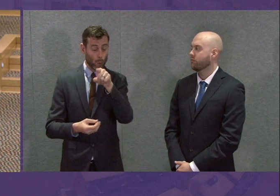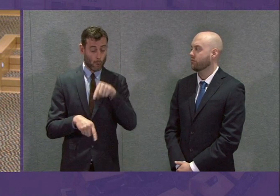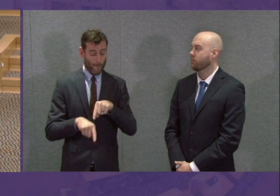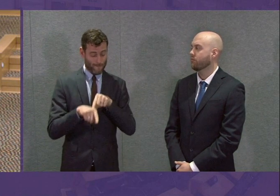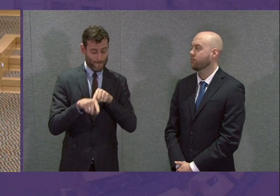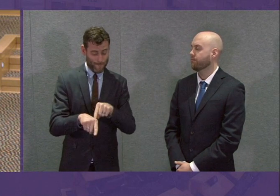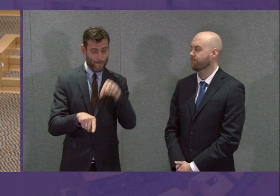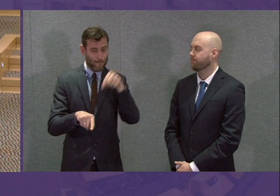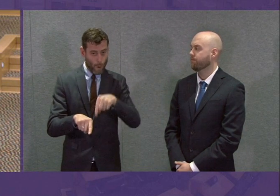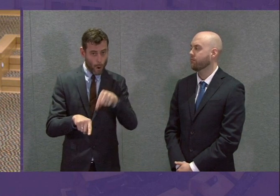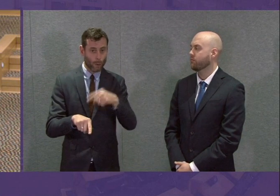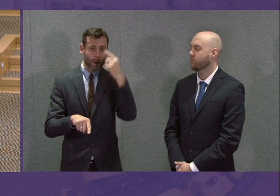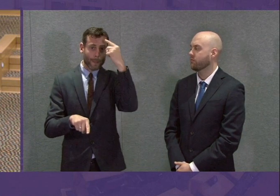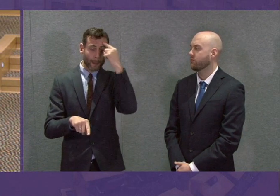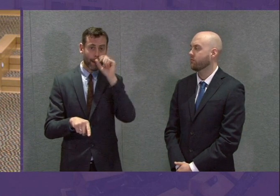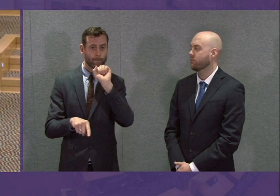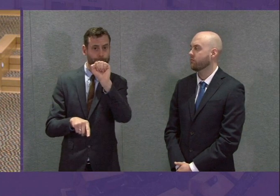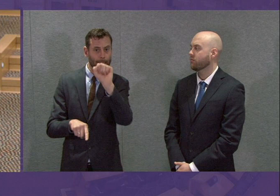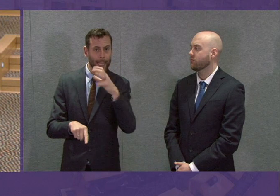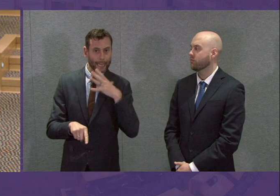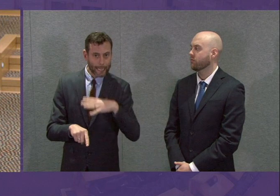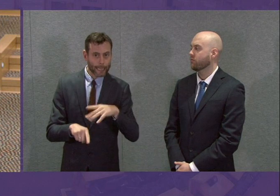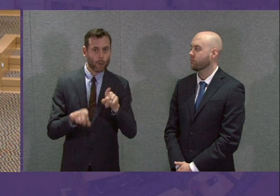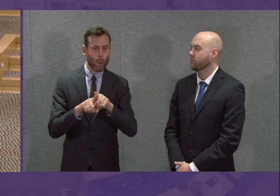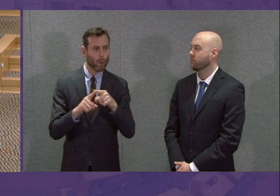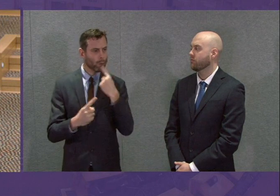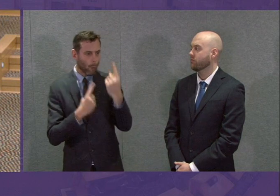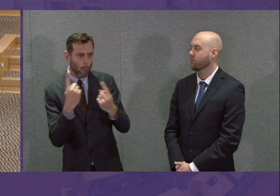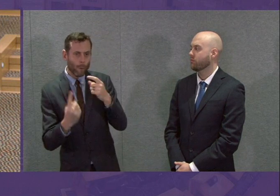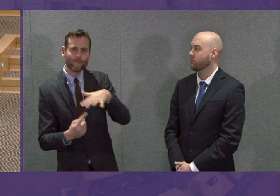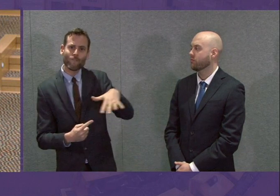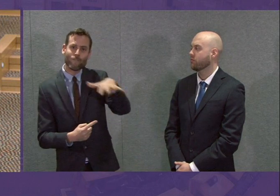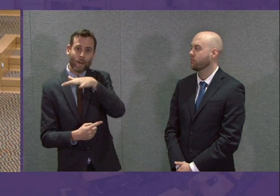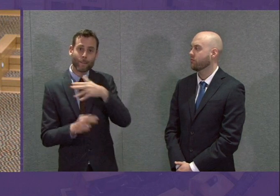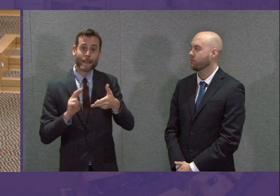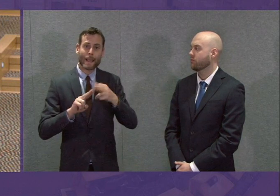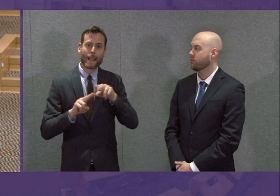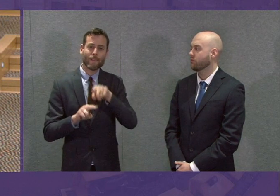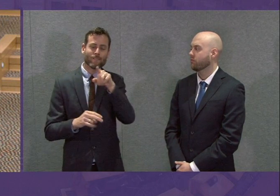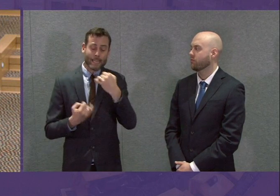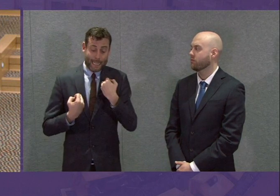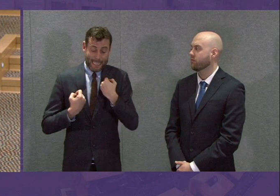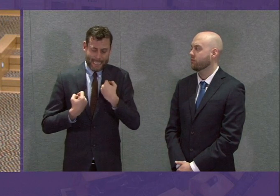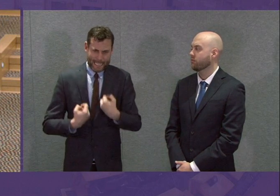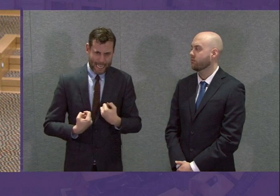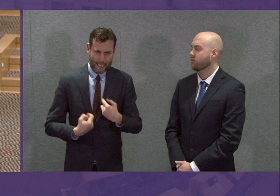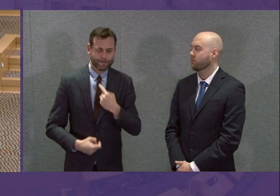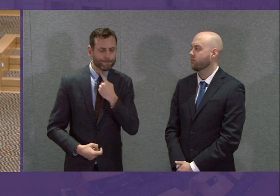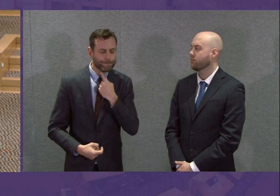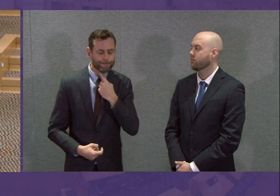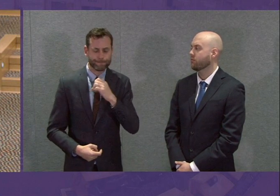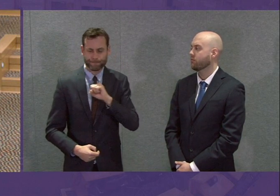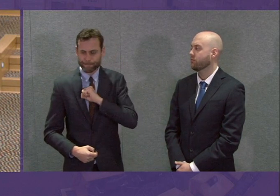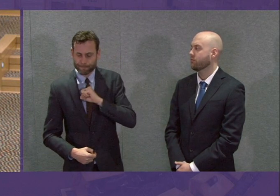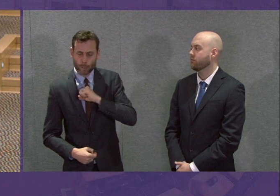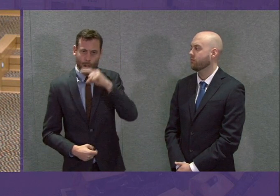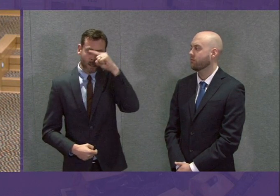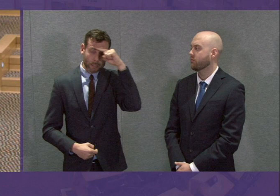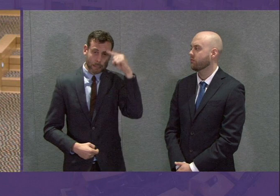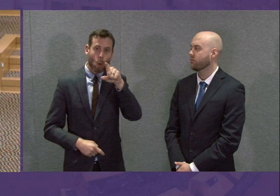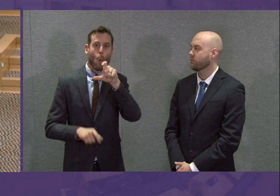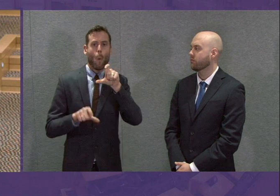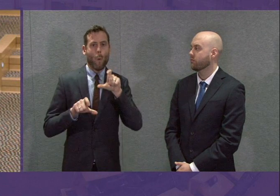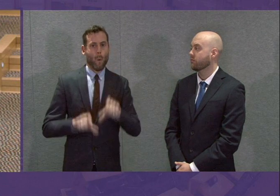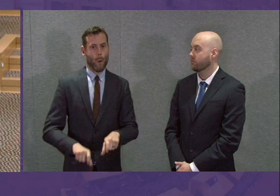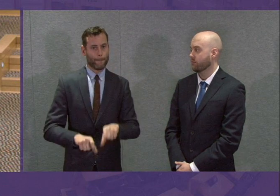for the sake of their loved ones and everybody else across Scotland. If you have symptoms, stay at home. If you are in a household with somebody with symptoms, stay at home.